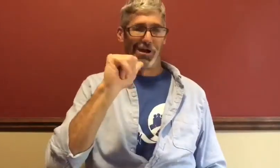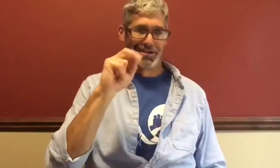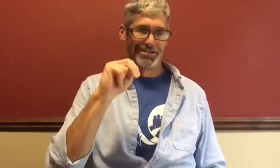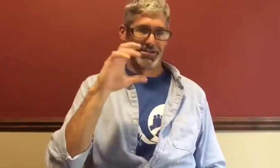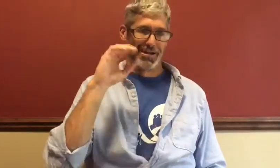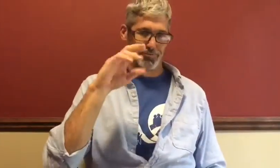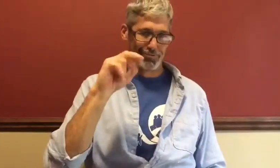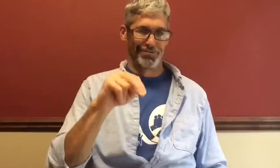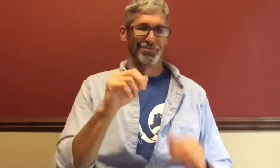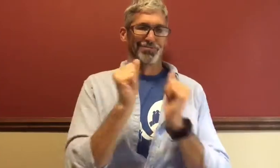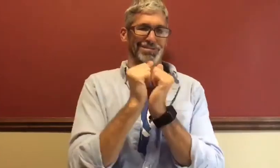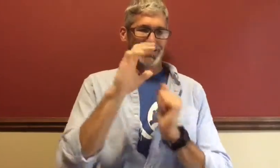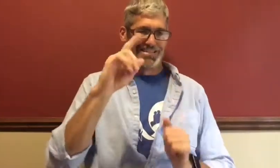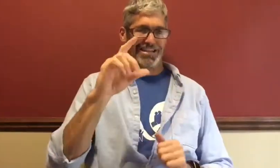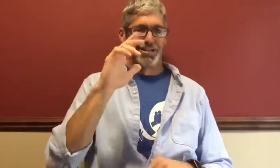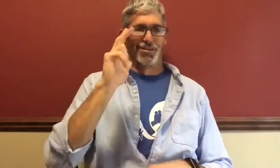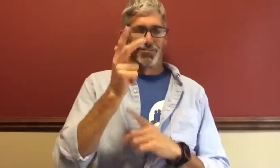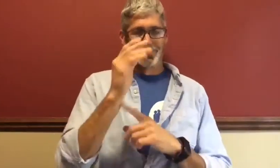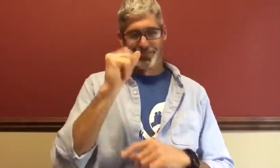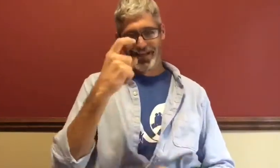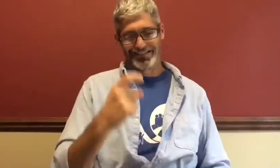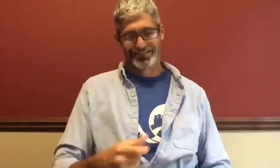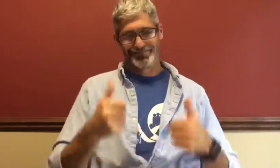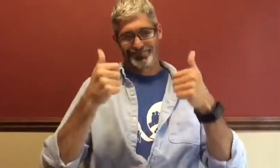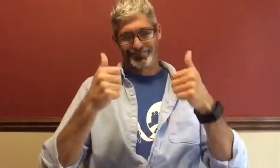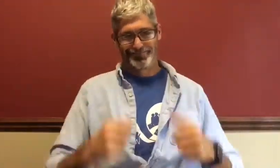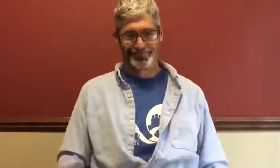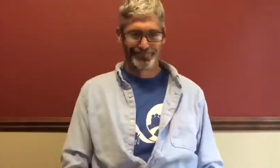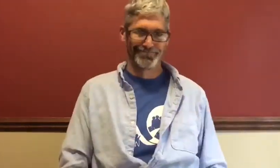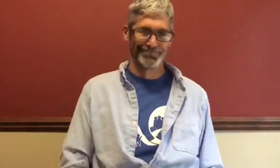I'm Ryan Commerson with CSD, and this is 3 Minute Max. Cheers.